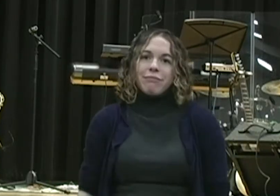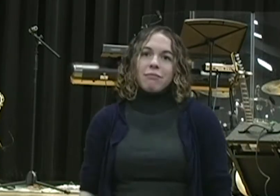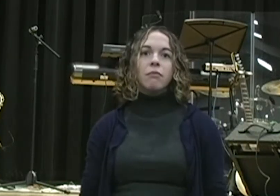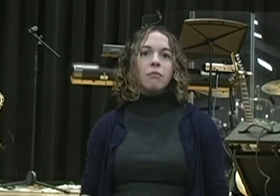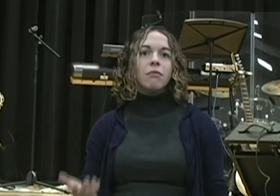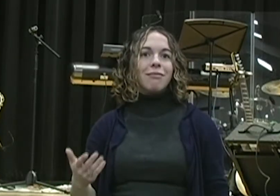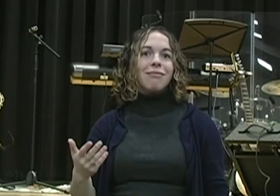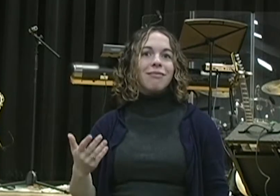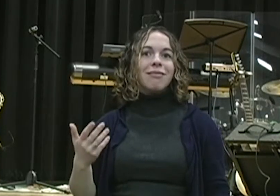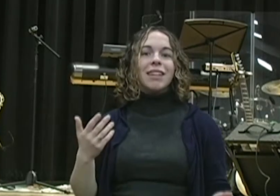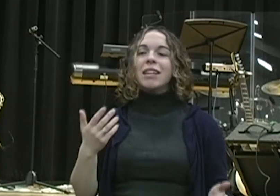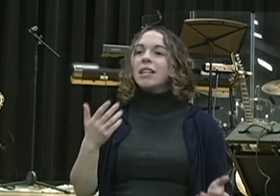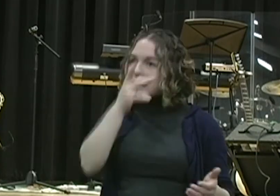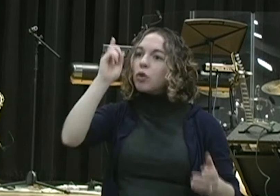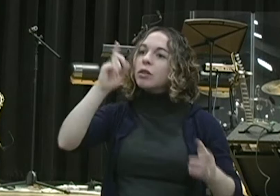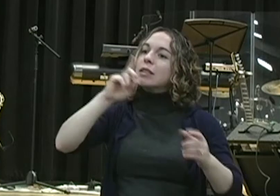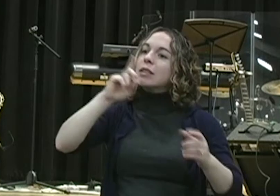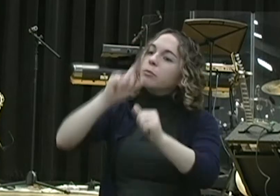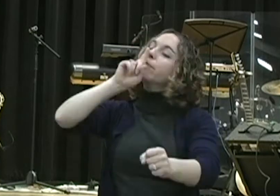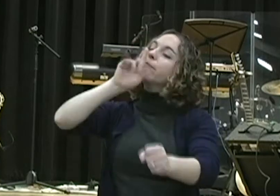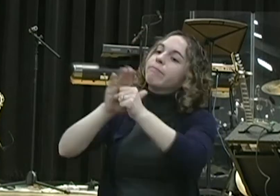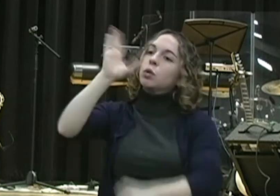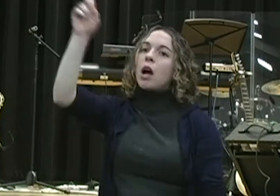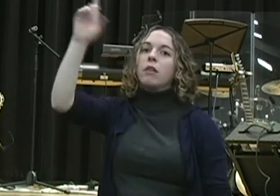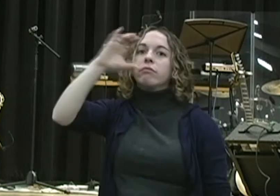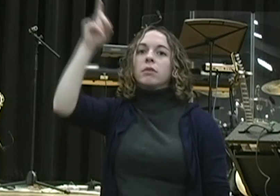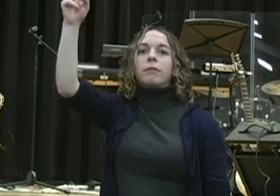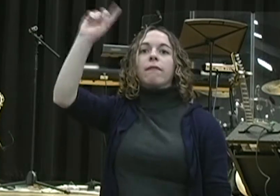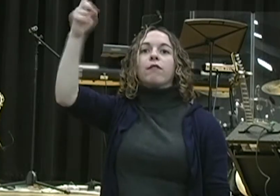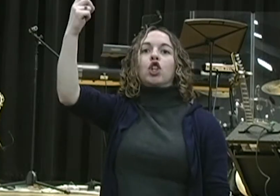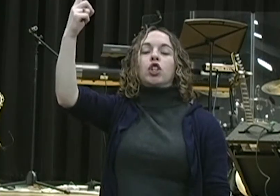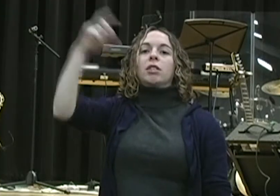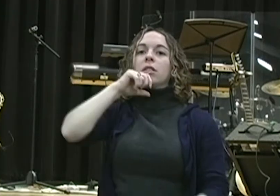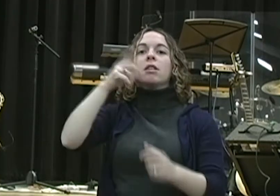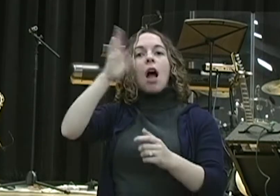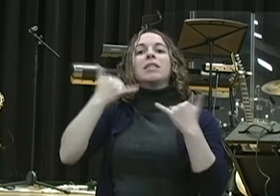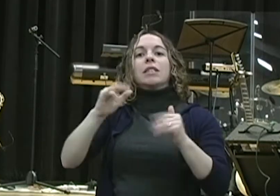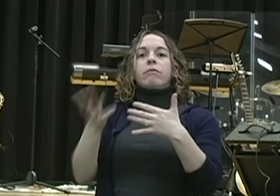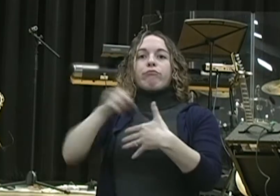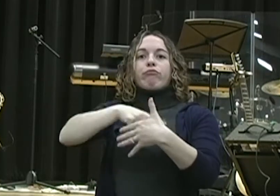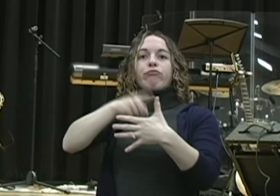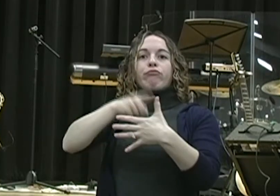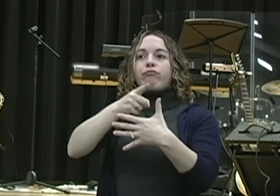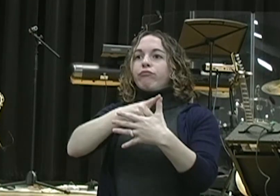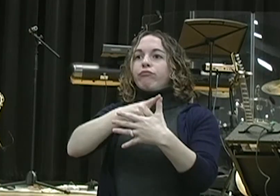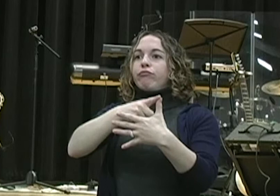seek ye first the kingdom of God. Not second, not third in your life. Seek first the kingdom of God and his righteousness, and all these